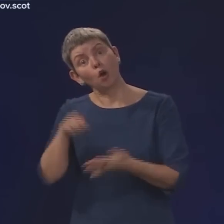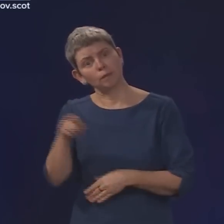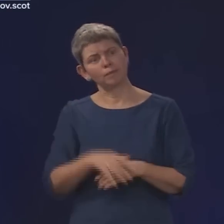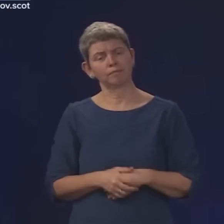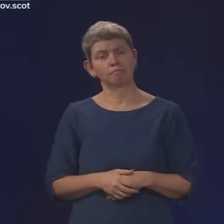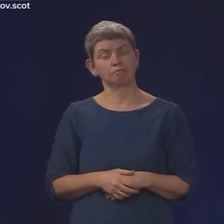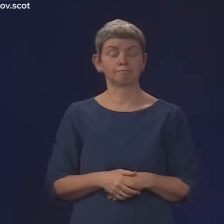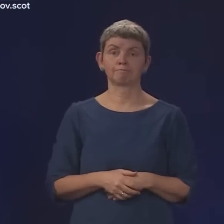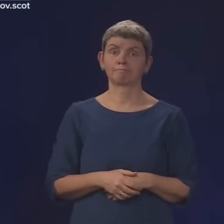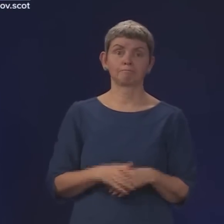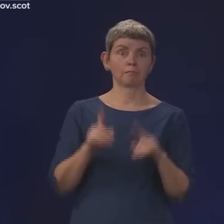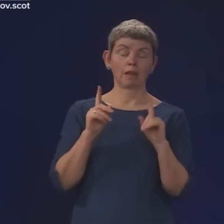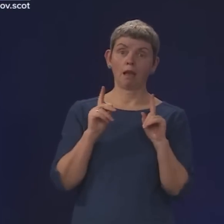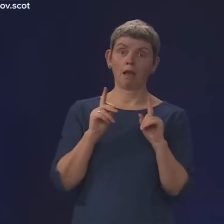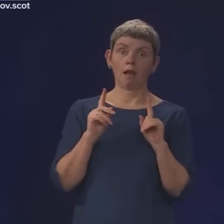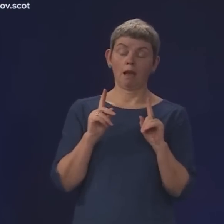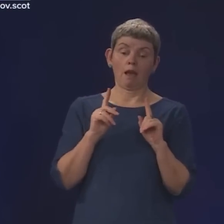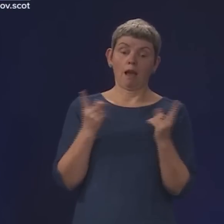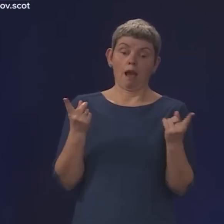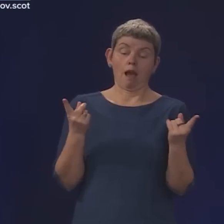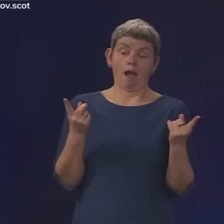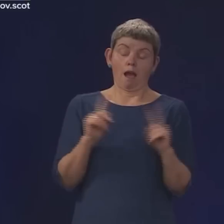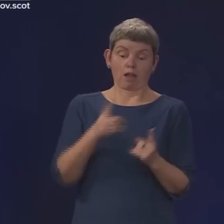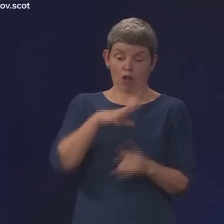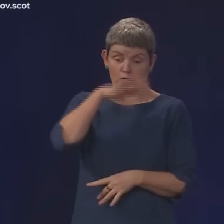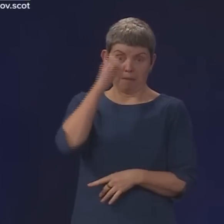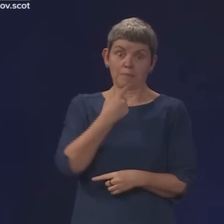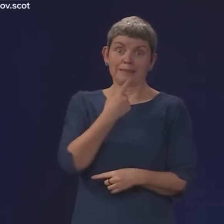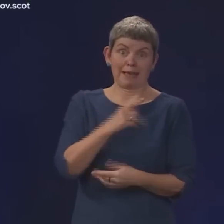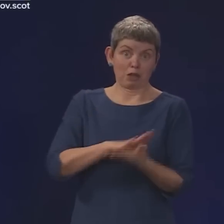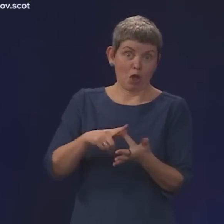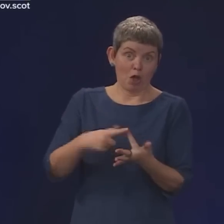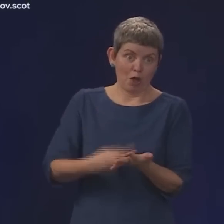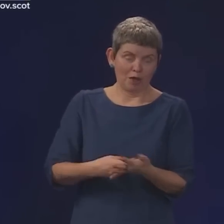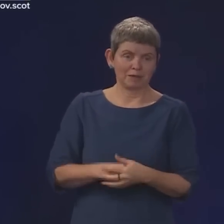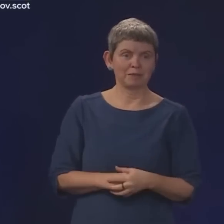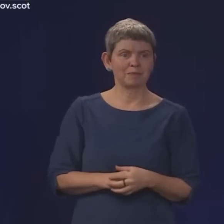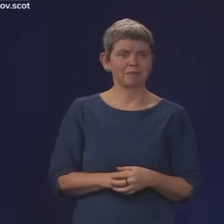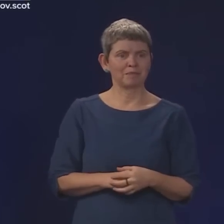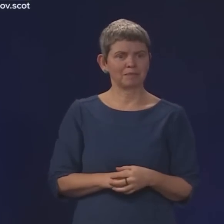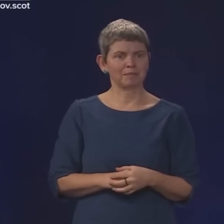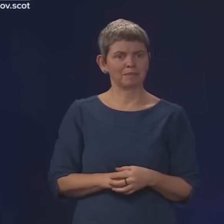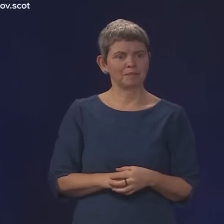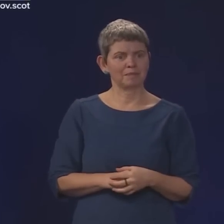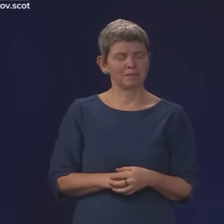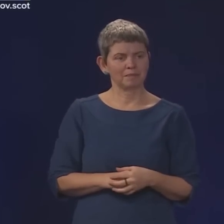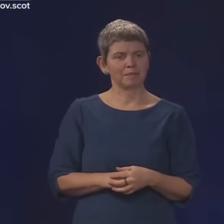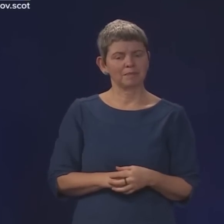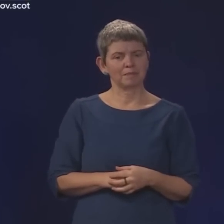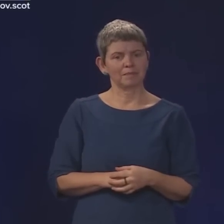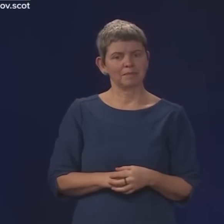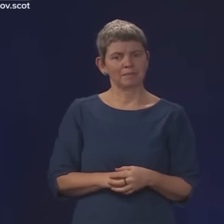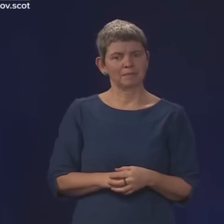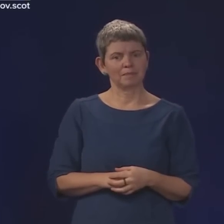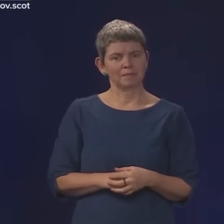I can't remember. I'll take your word for It sounds like a Freudian slip that you think of Irel Bryson as a woman. Is that not the case? But what I'm saying